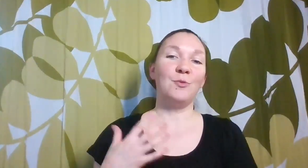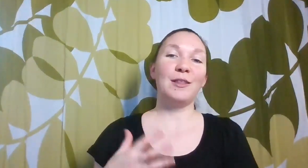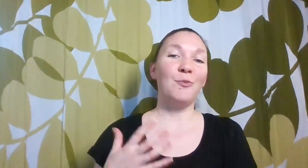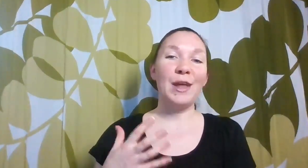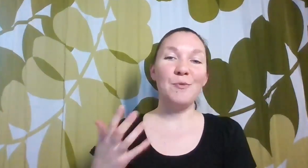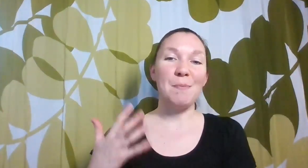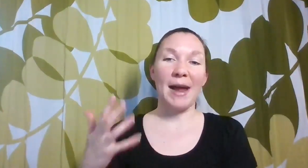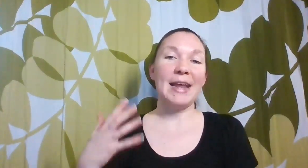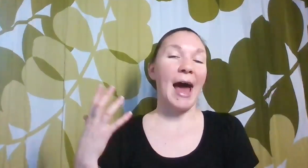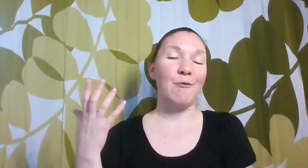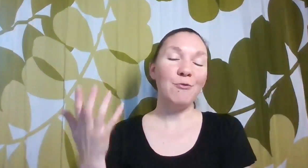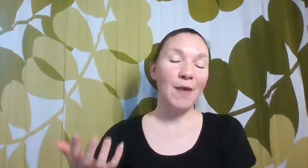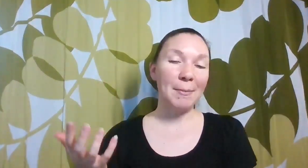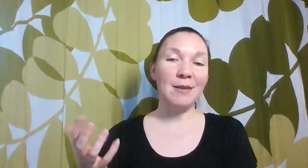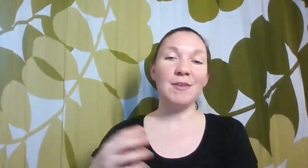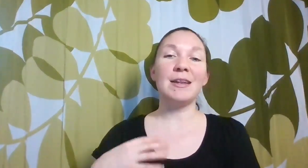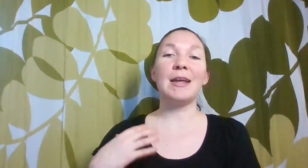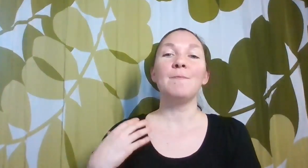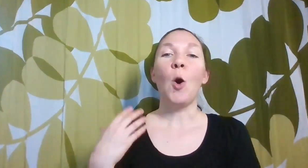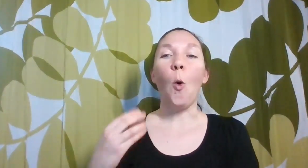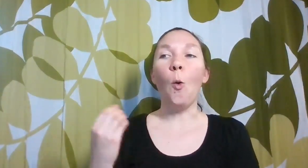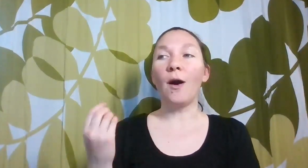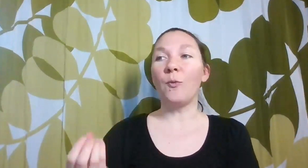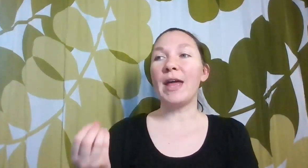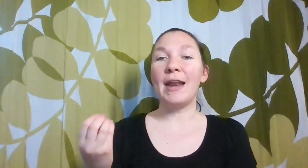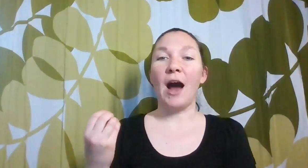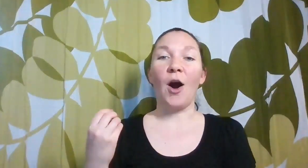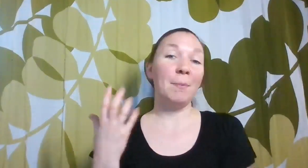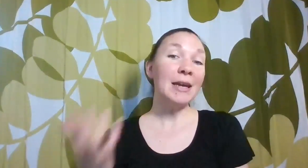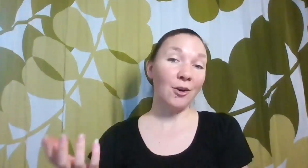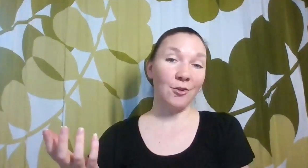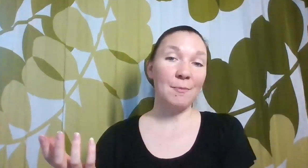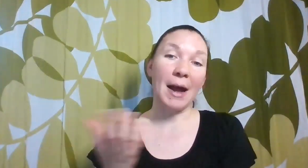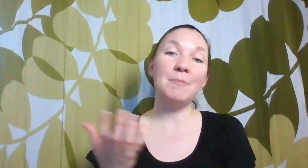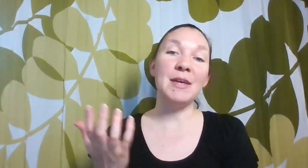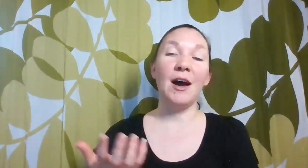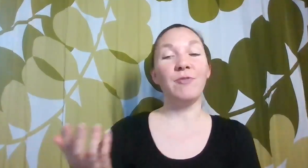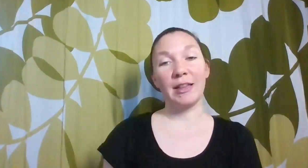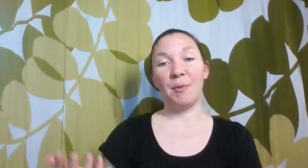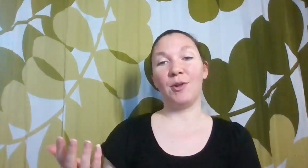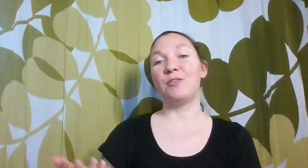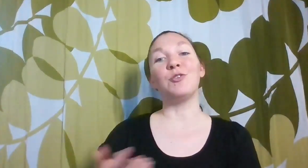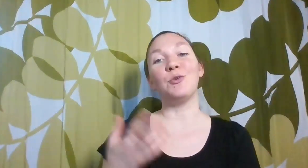with when we might have family visiting or when our peers might be available to